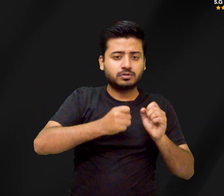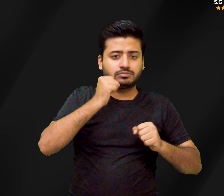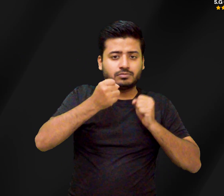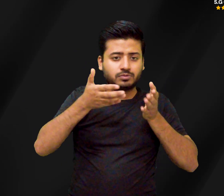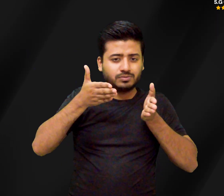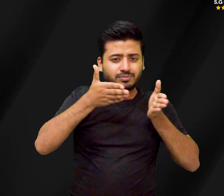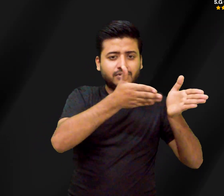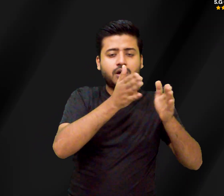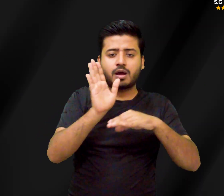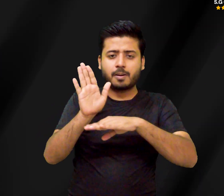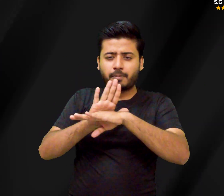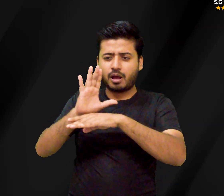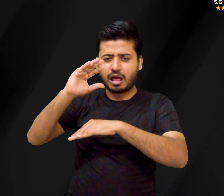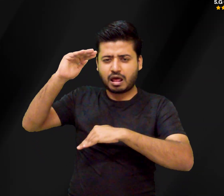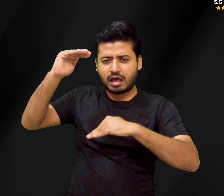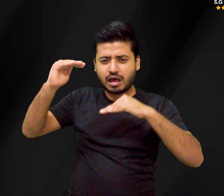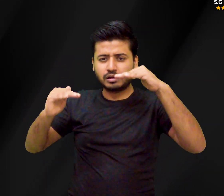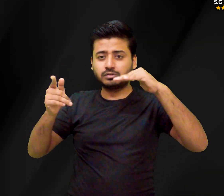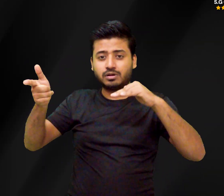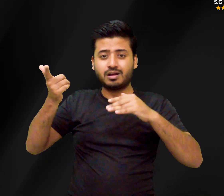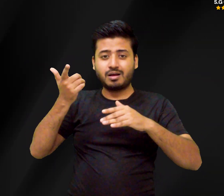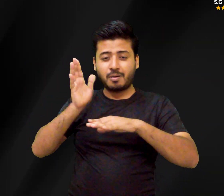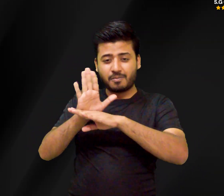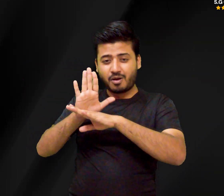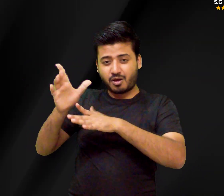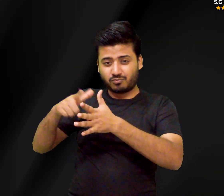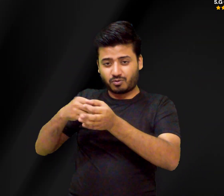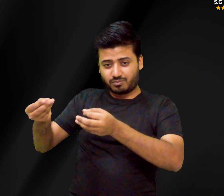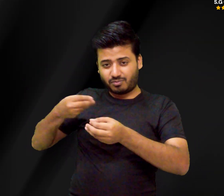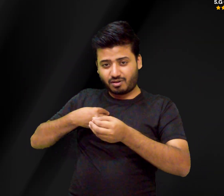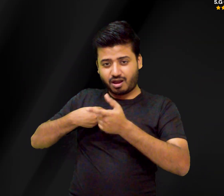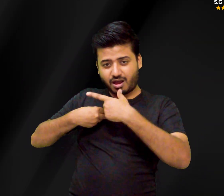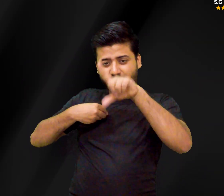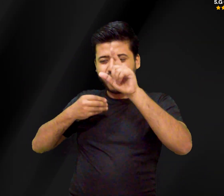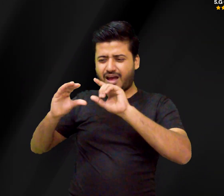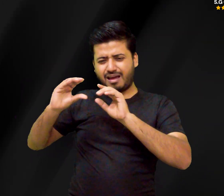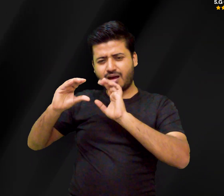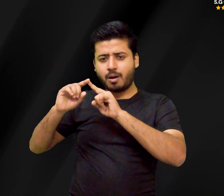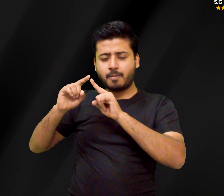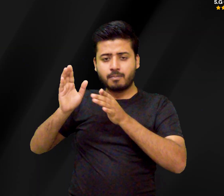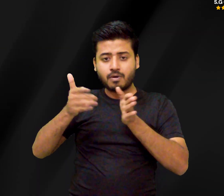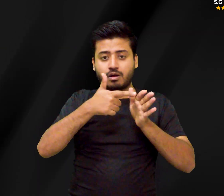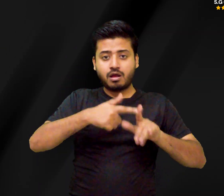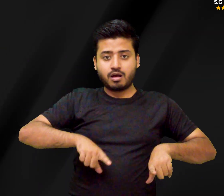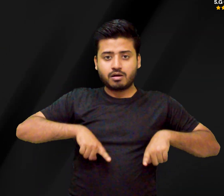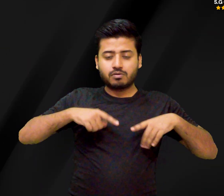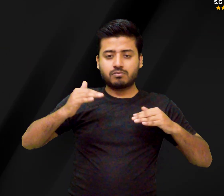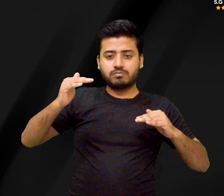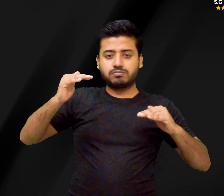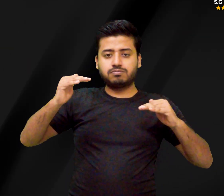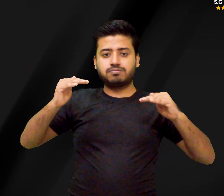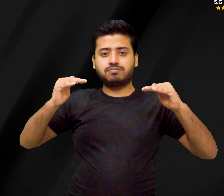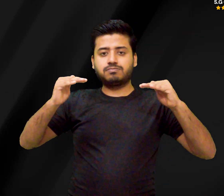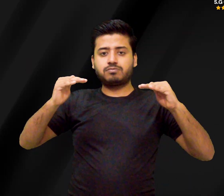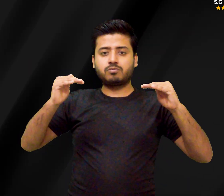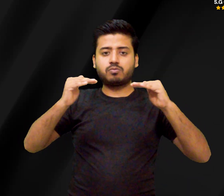Especially if you have pre-existing conditions or are at higher risk of osteoporosis. To combine gym and yoga with sunlight,